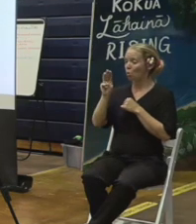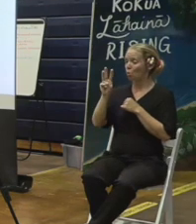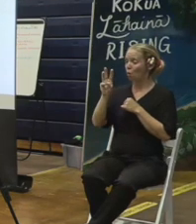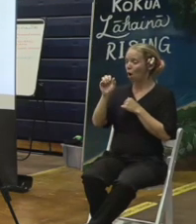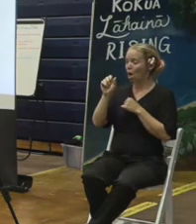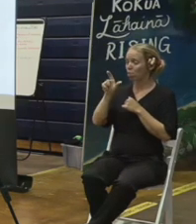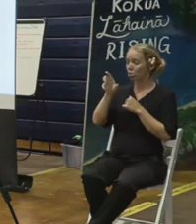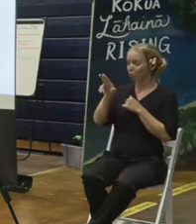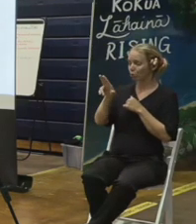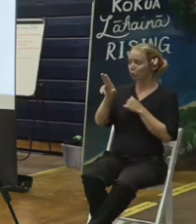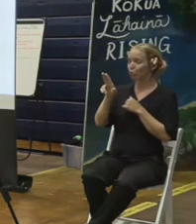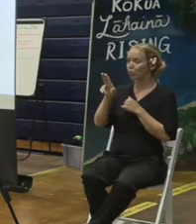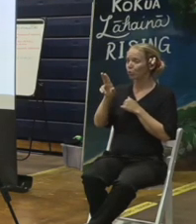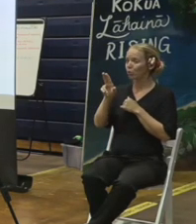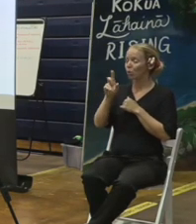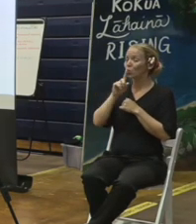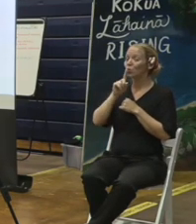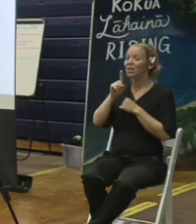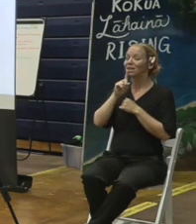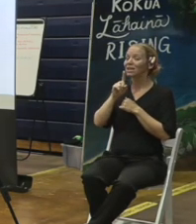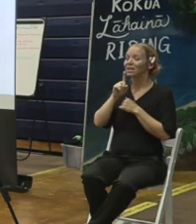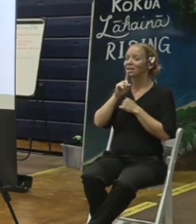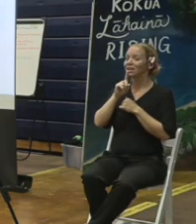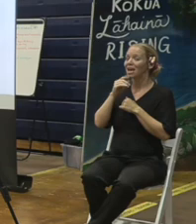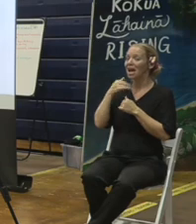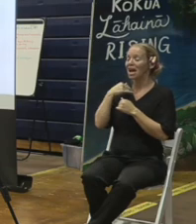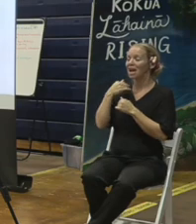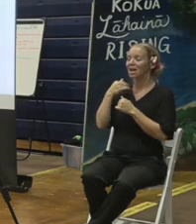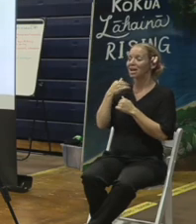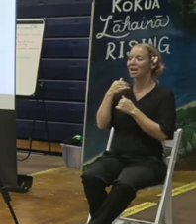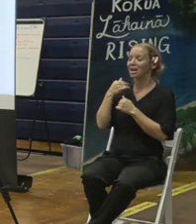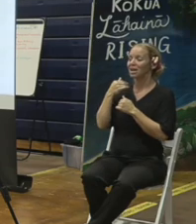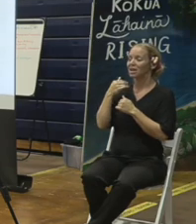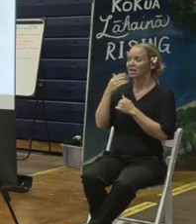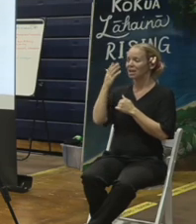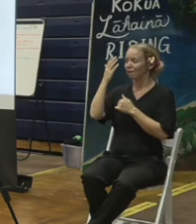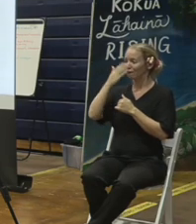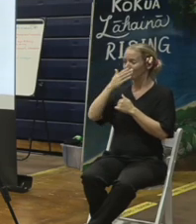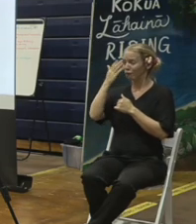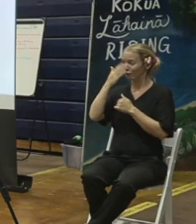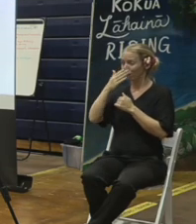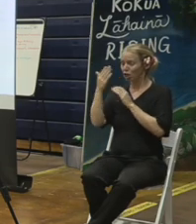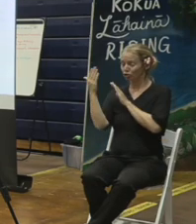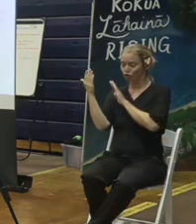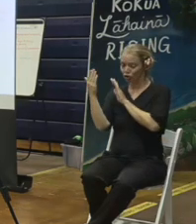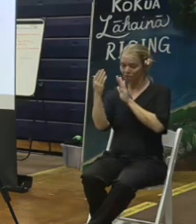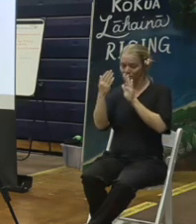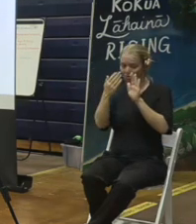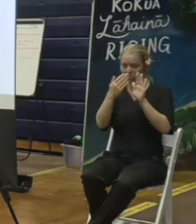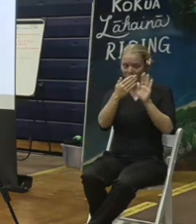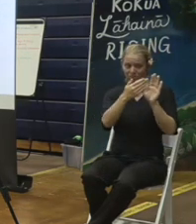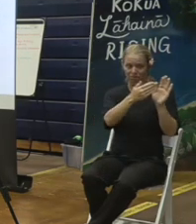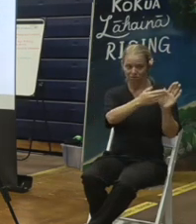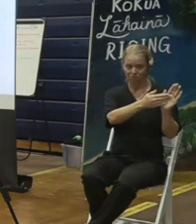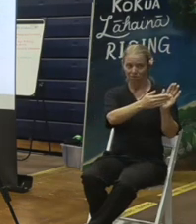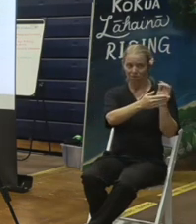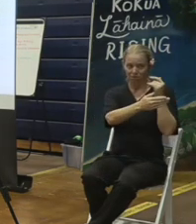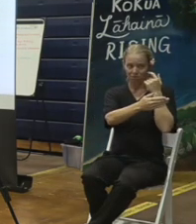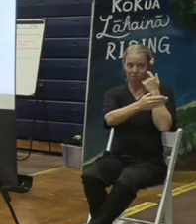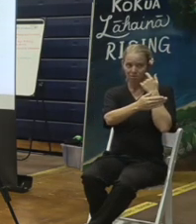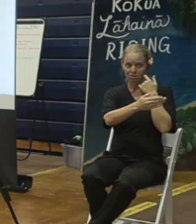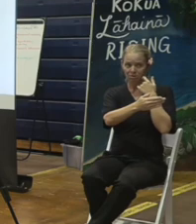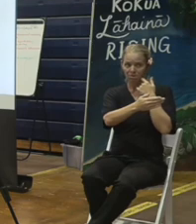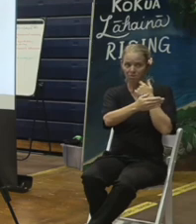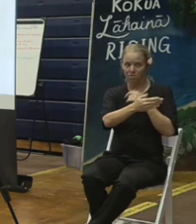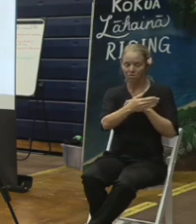crossing point over the highway. It will move down Front Street all the way as far down towards the